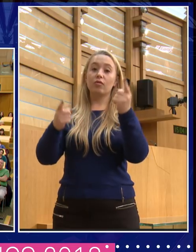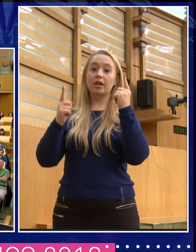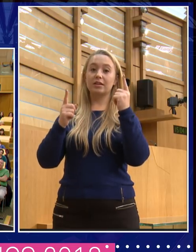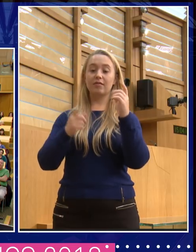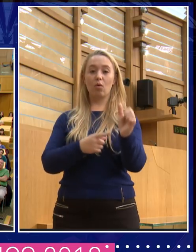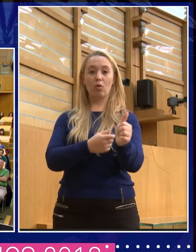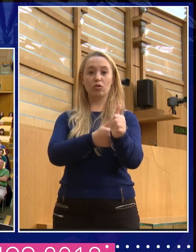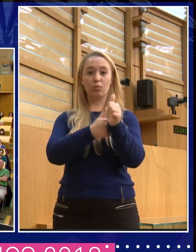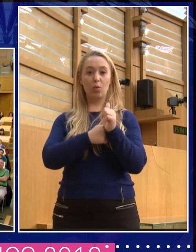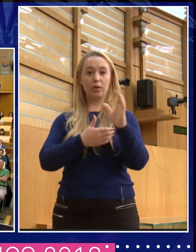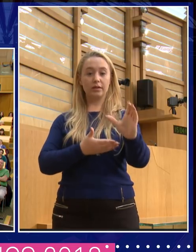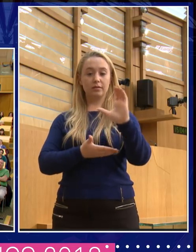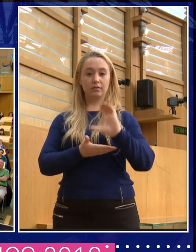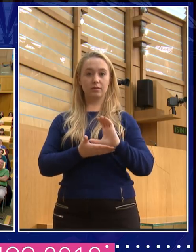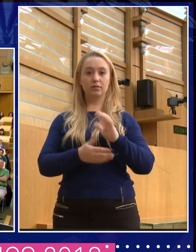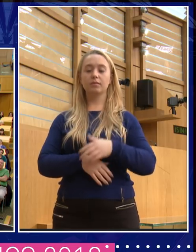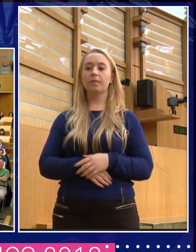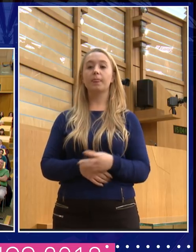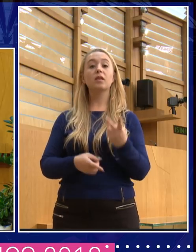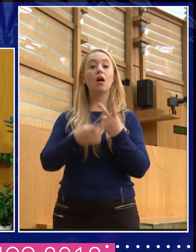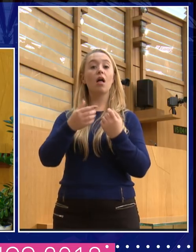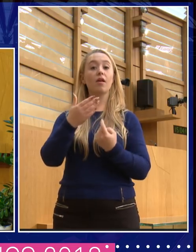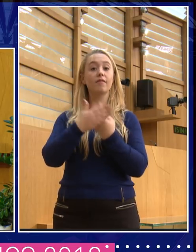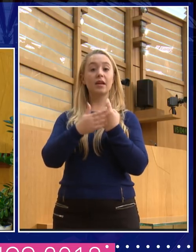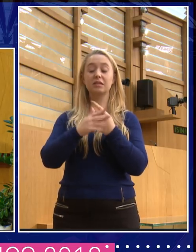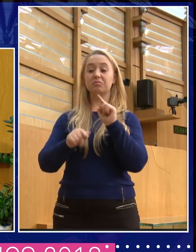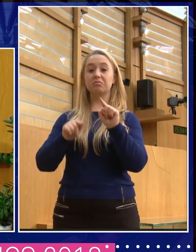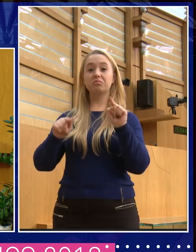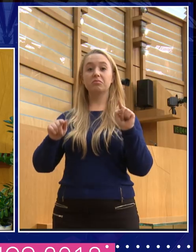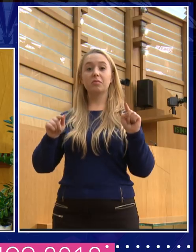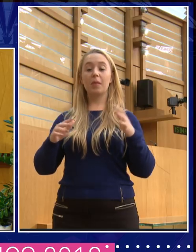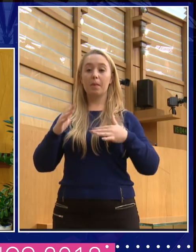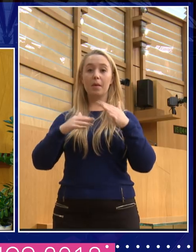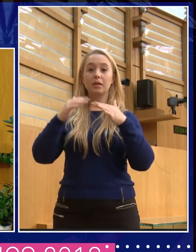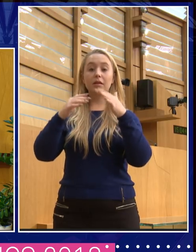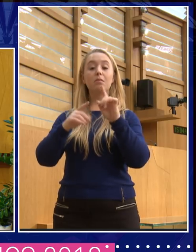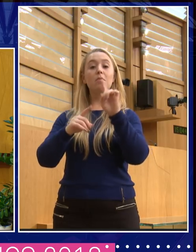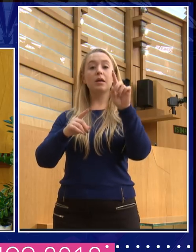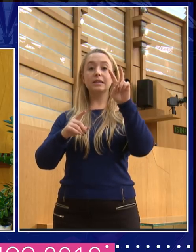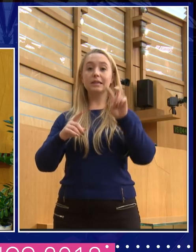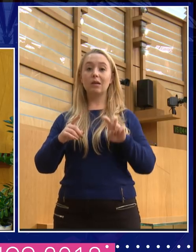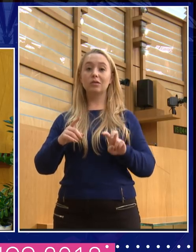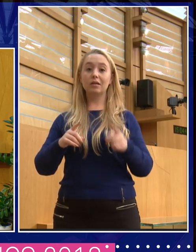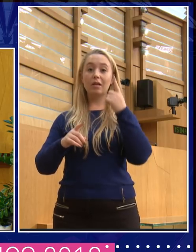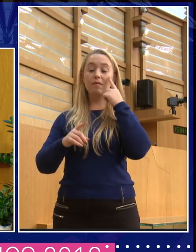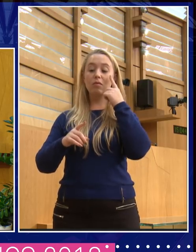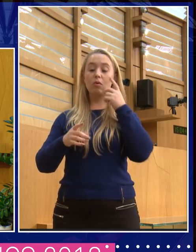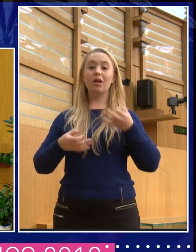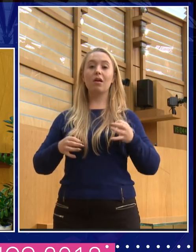Afterwards, if you, there's other events on the building, but if you want to go down, Mary will be signing copies of her book in the garden lobby, which I'm